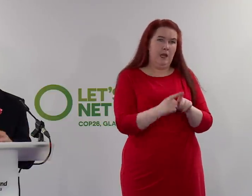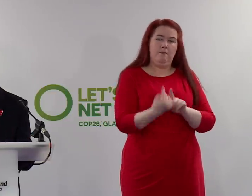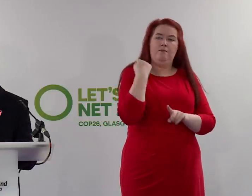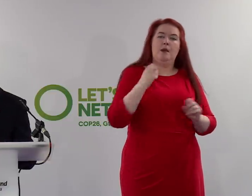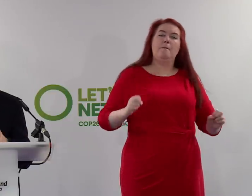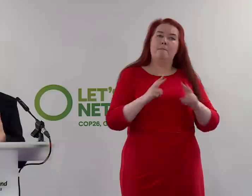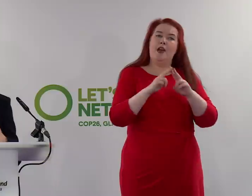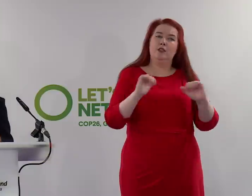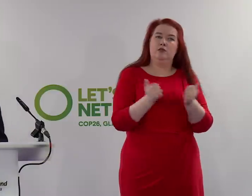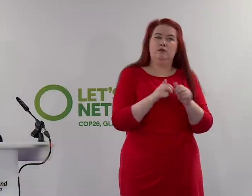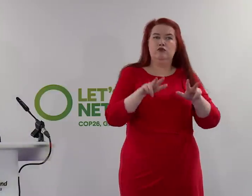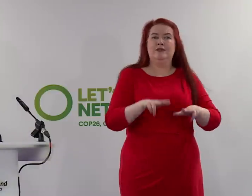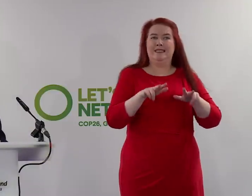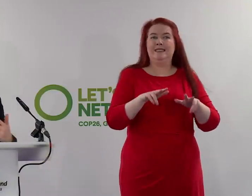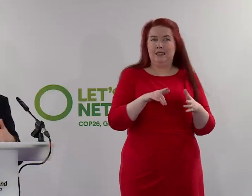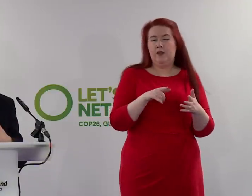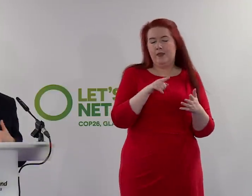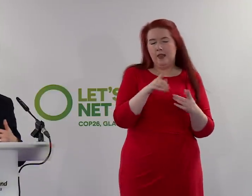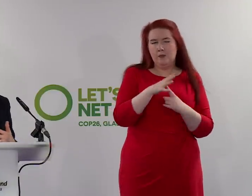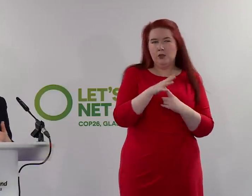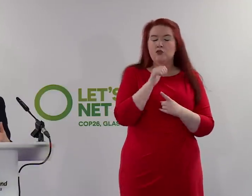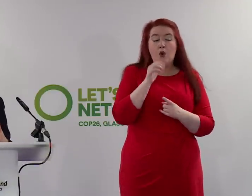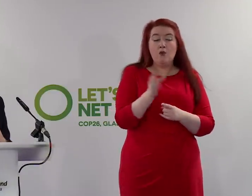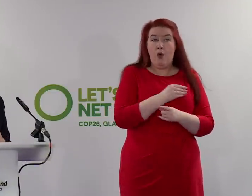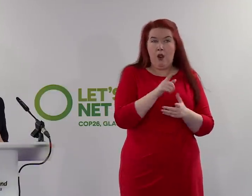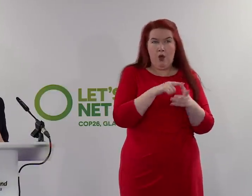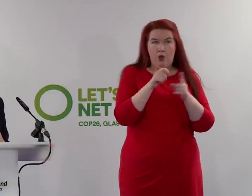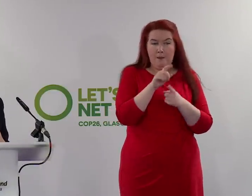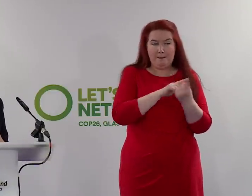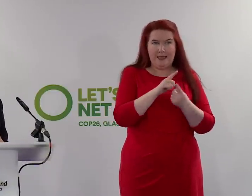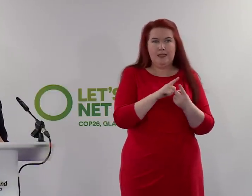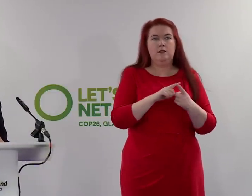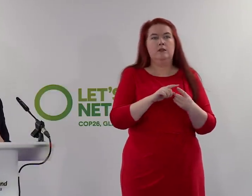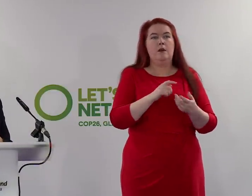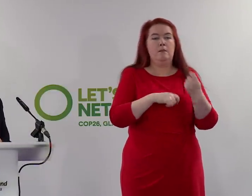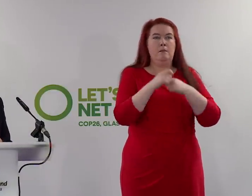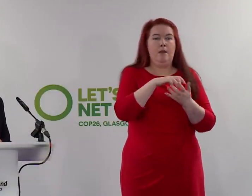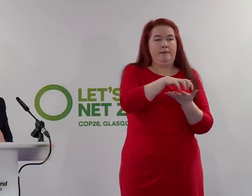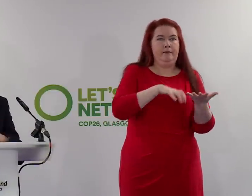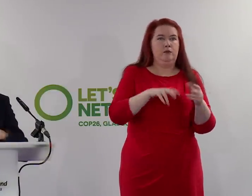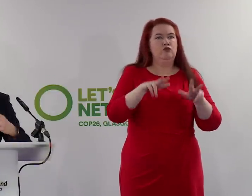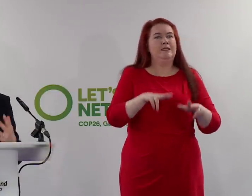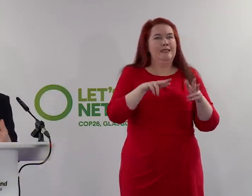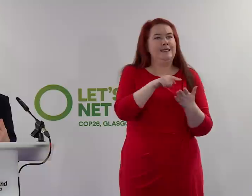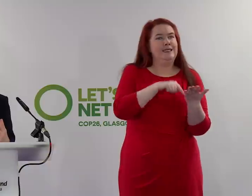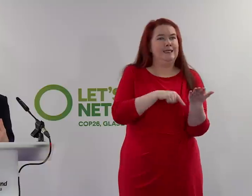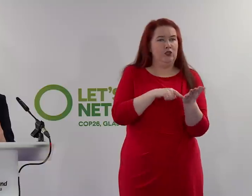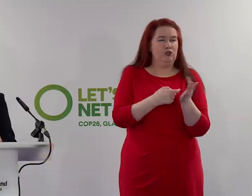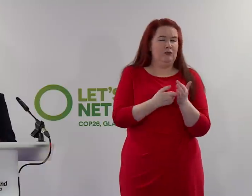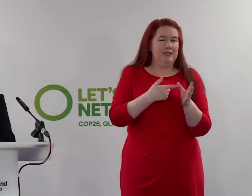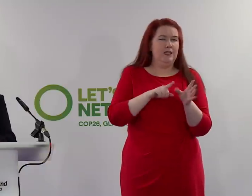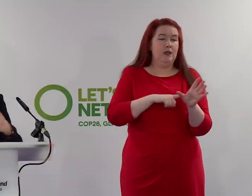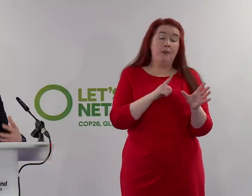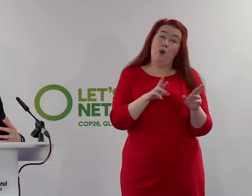that's perhaps an important detail to understand. Not all COPs lead to a treaty. And this is not one that will. But we hope there will be an